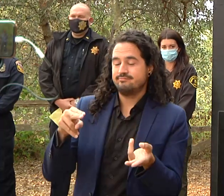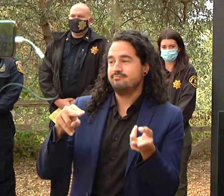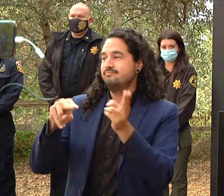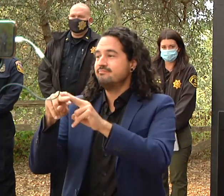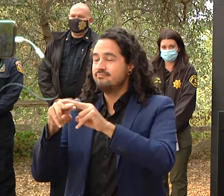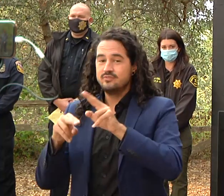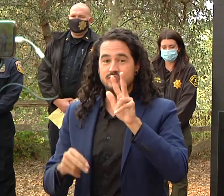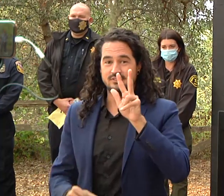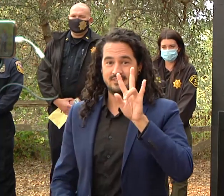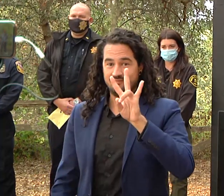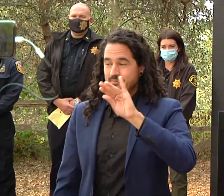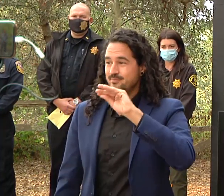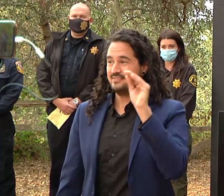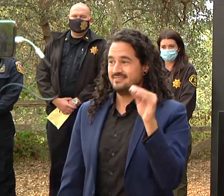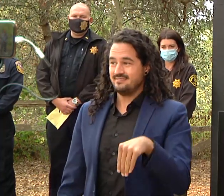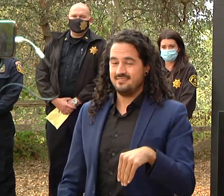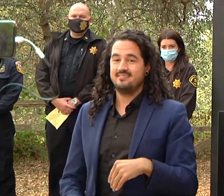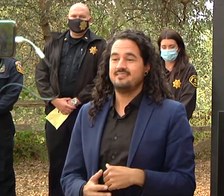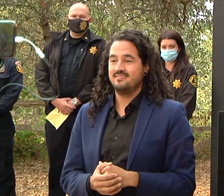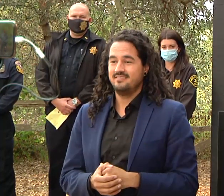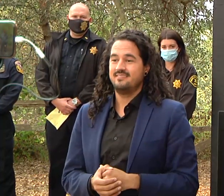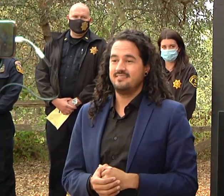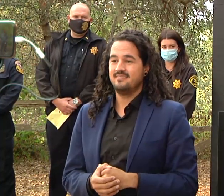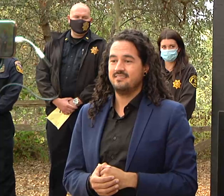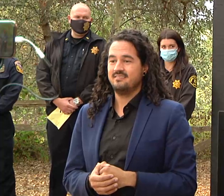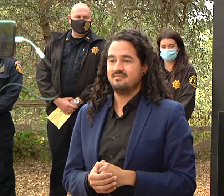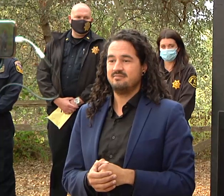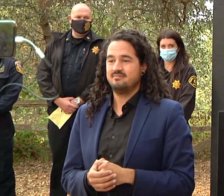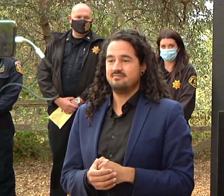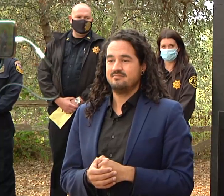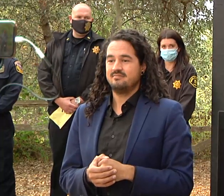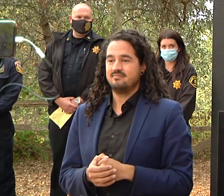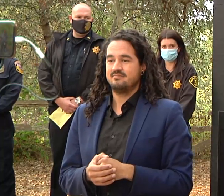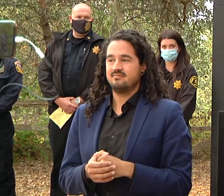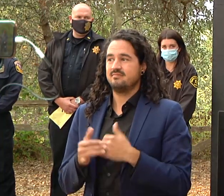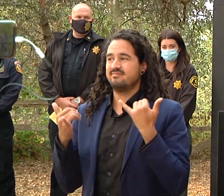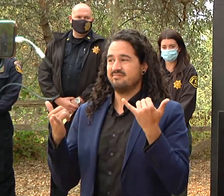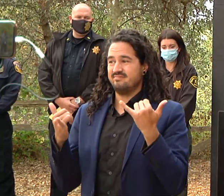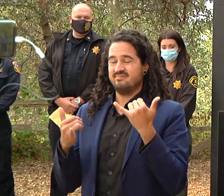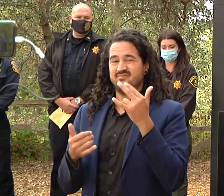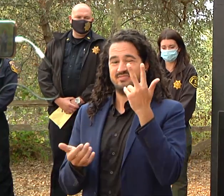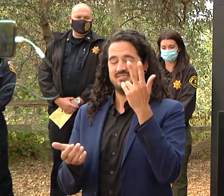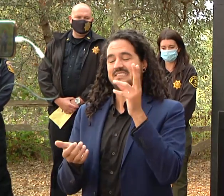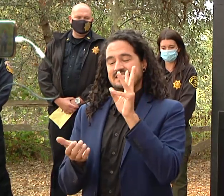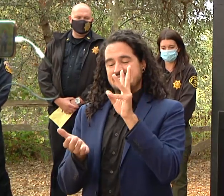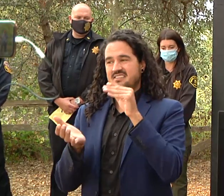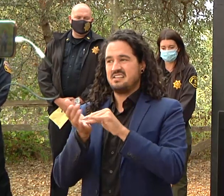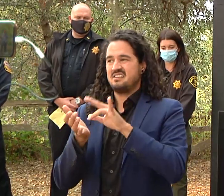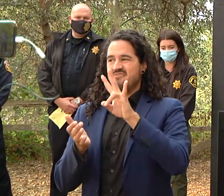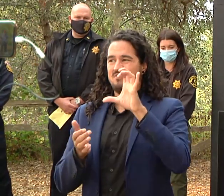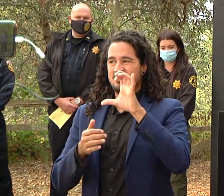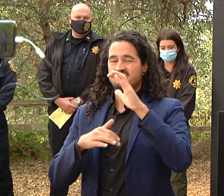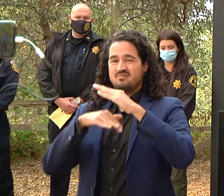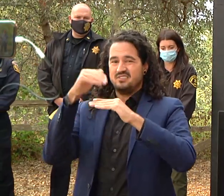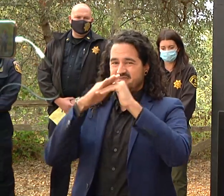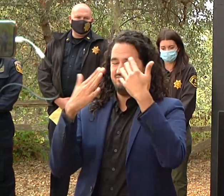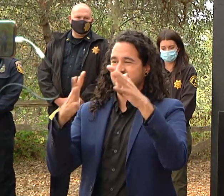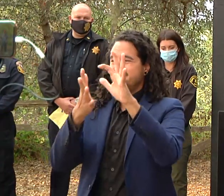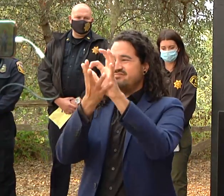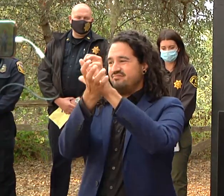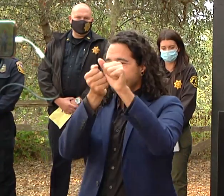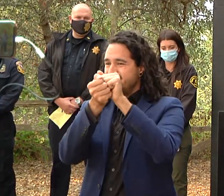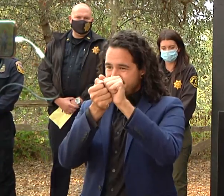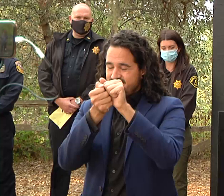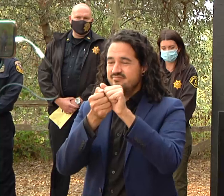there are still over 6,700 structures that are threatened by the fire and unfortunately new